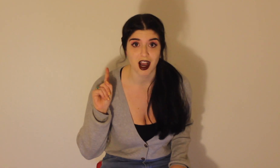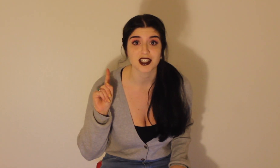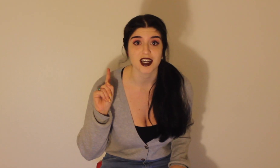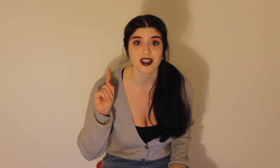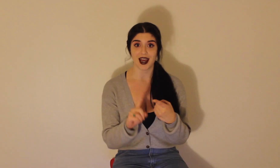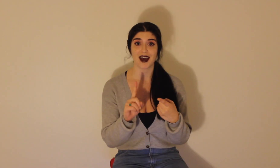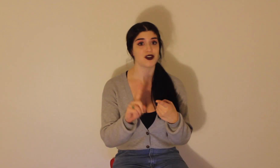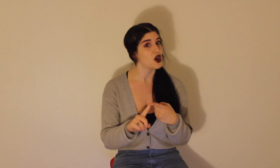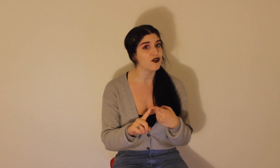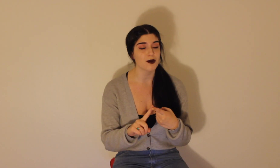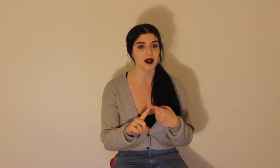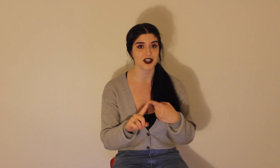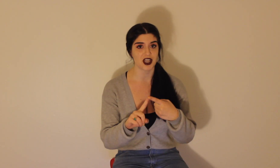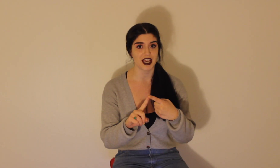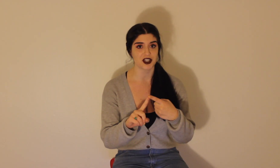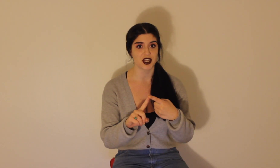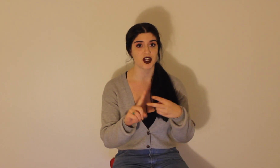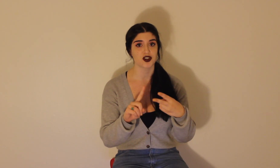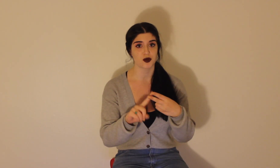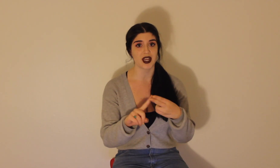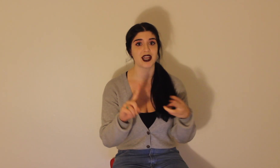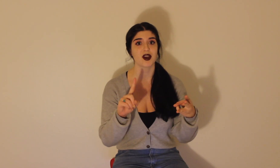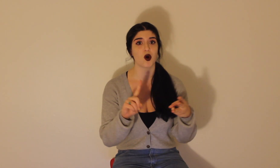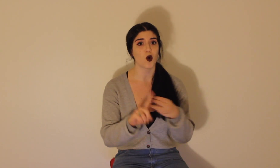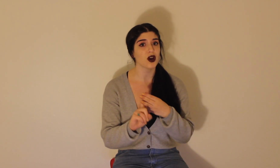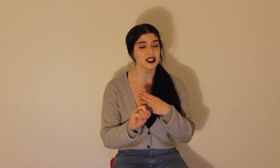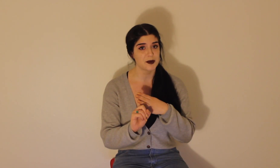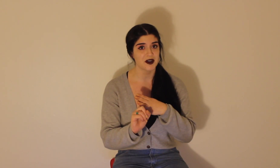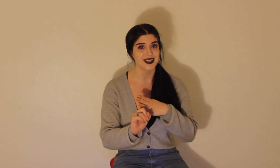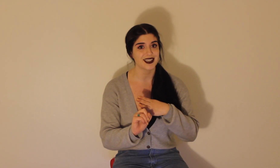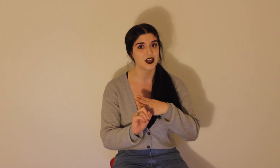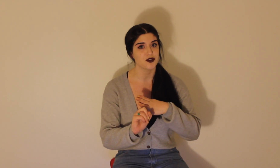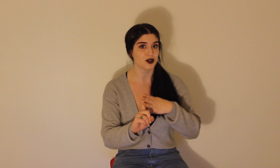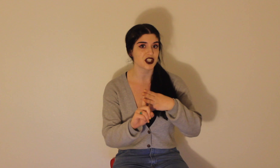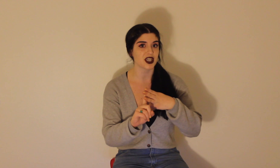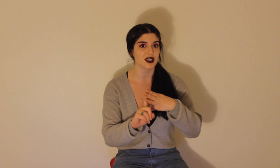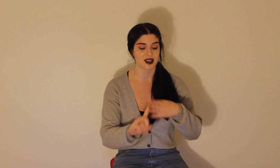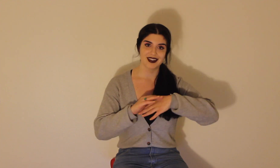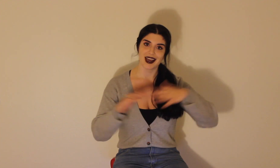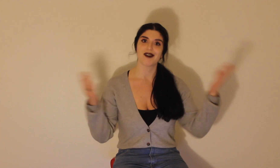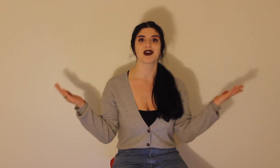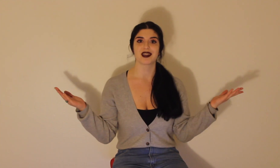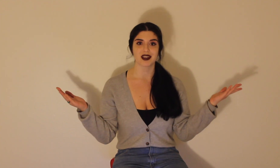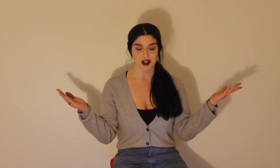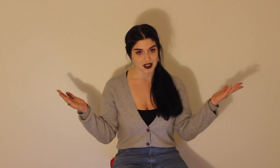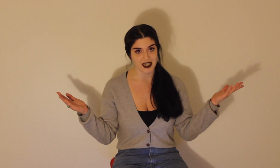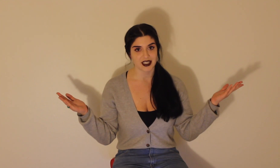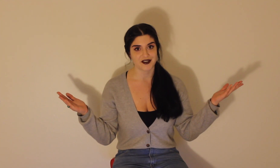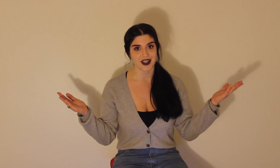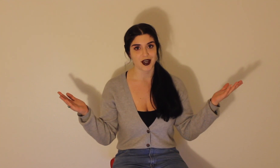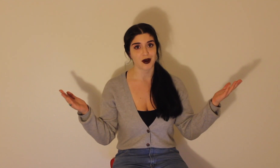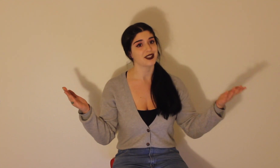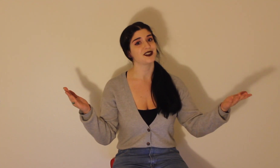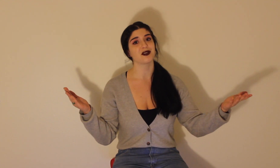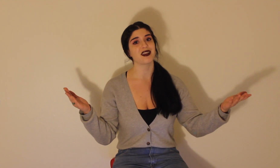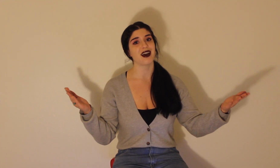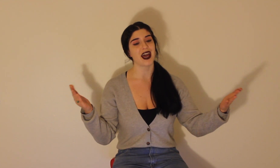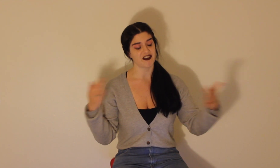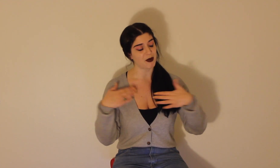doctor. I have no formal education, training, or experience in nutrition, and everything that you see in this video is solely that of